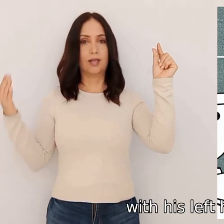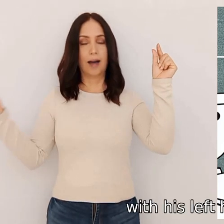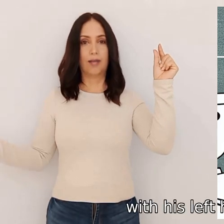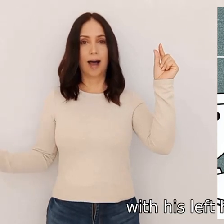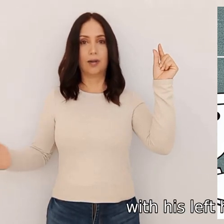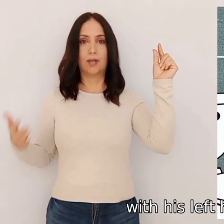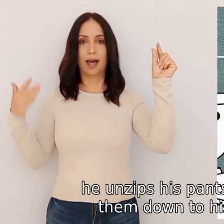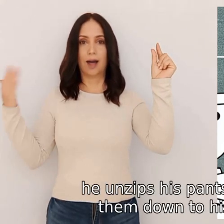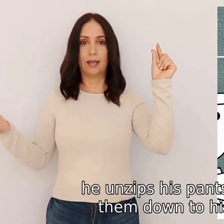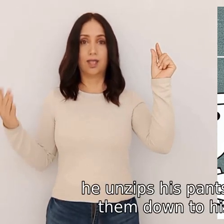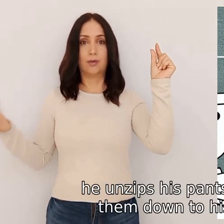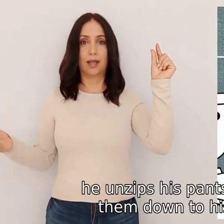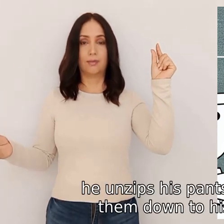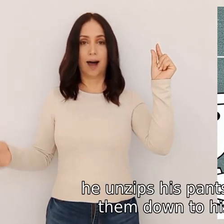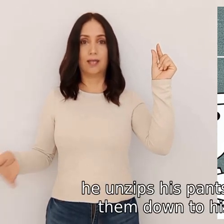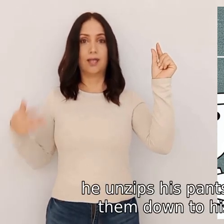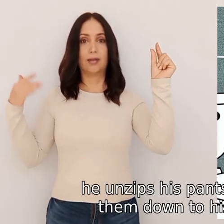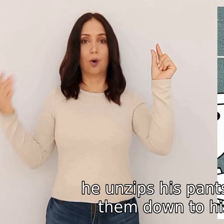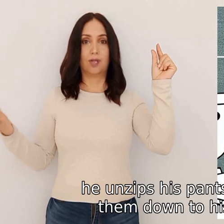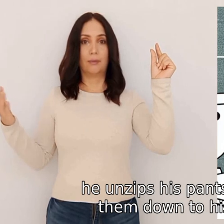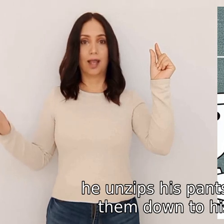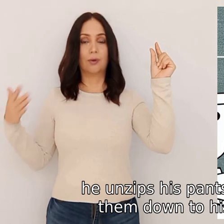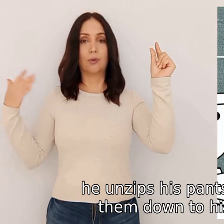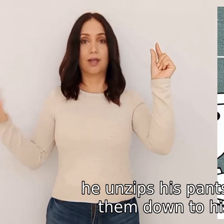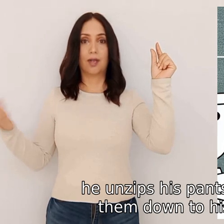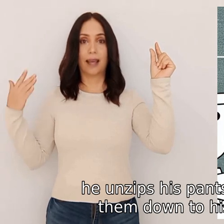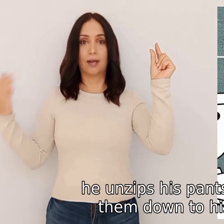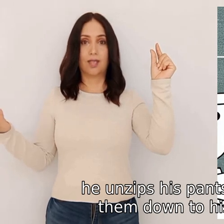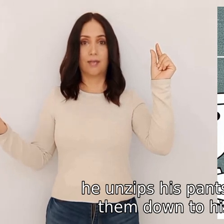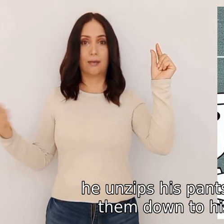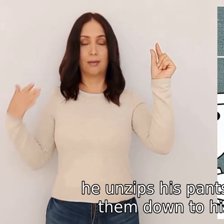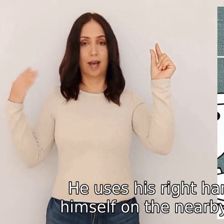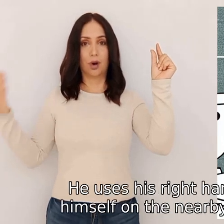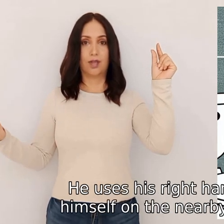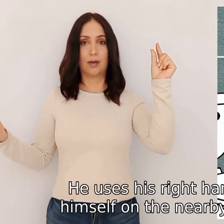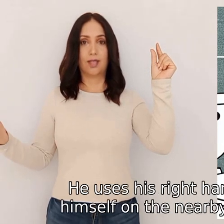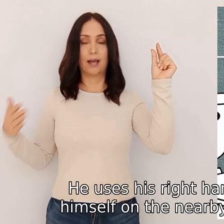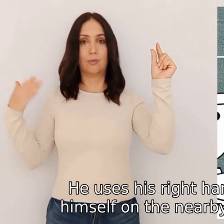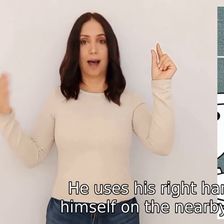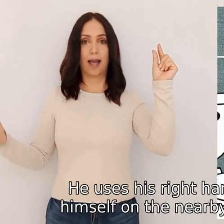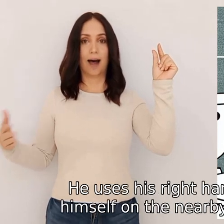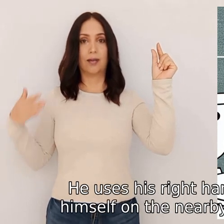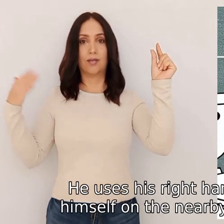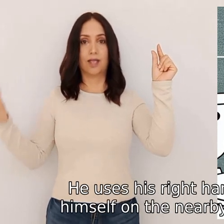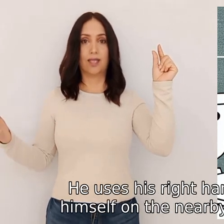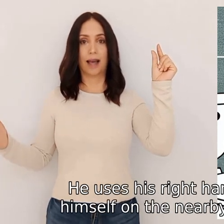his left hand he unzips his pants and pulls them down to his knees he uses his right hand to steady